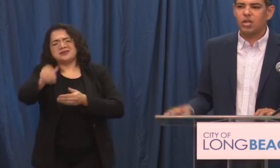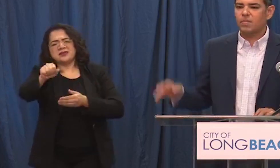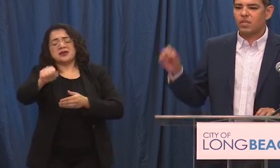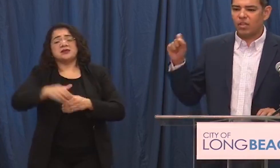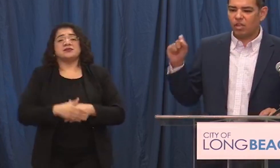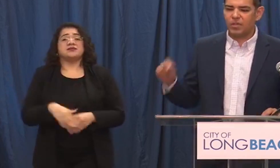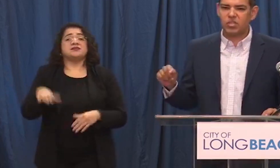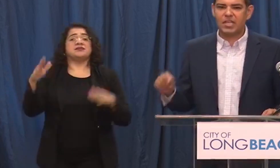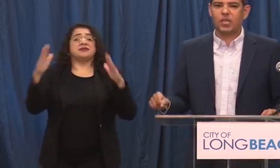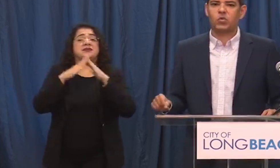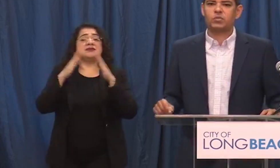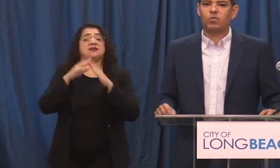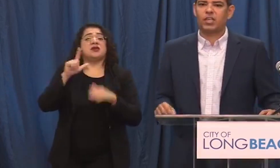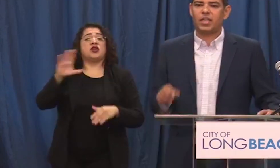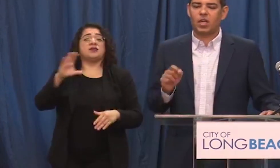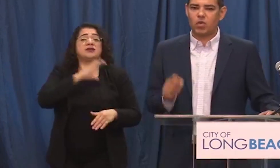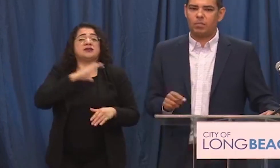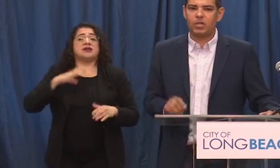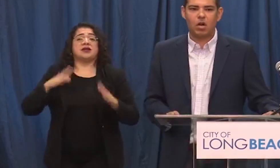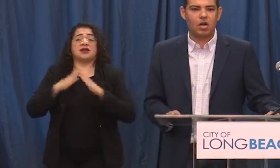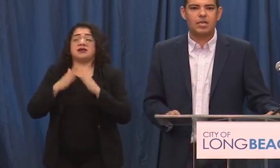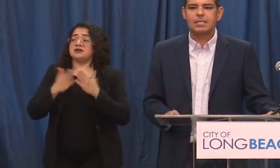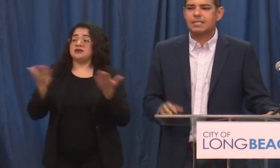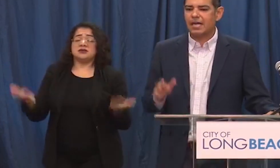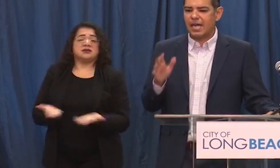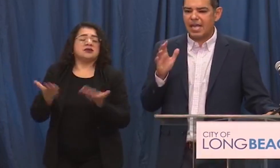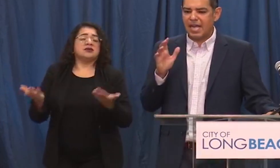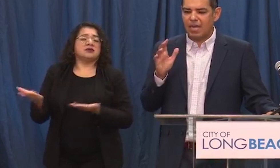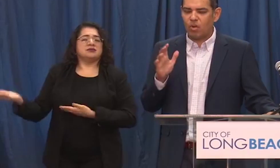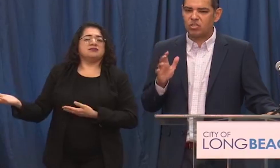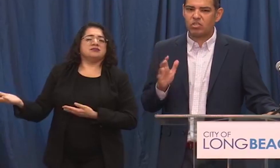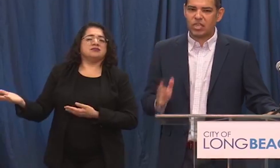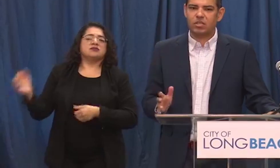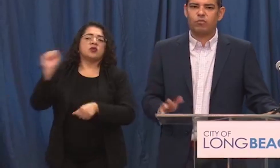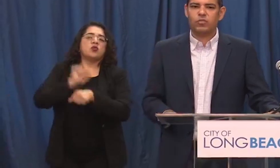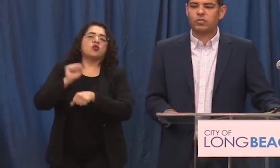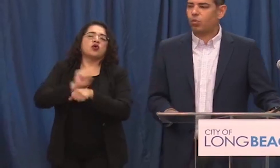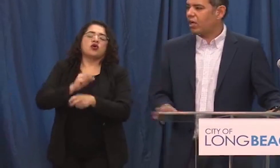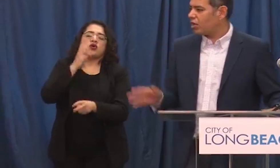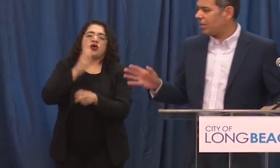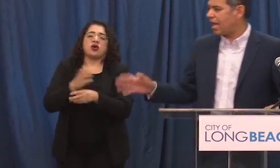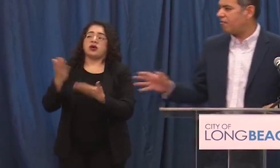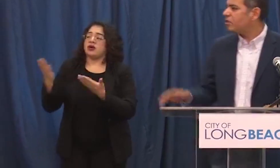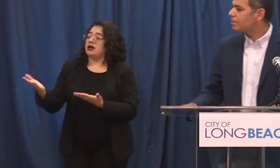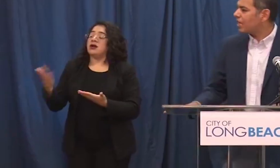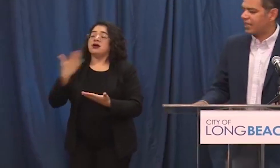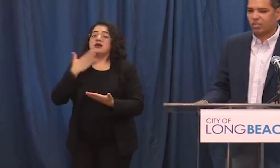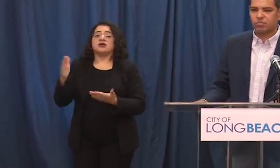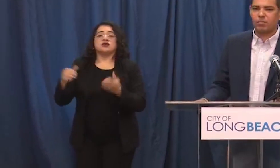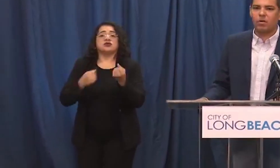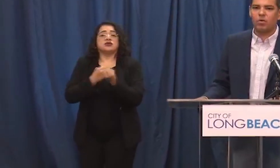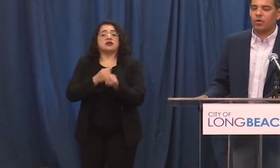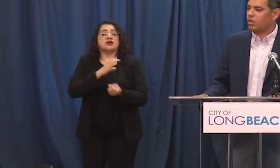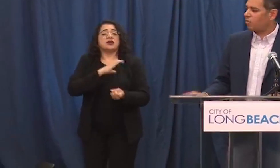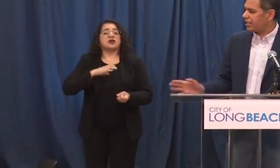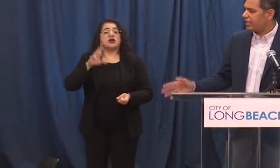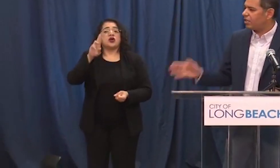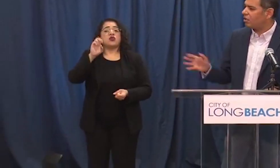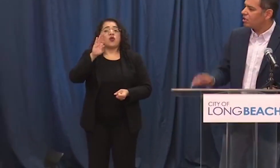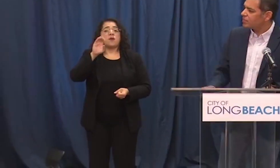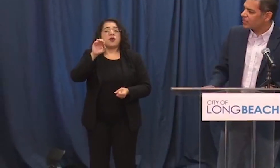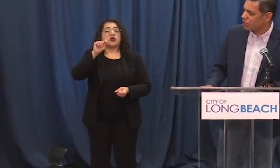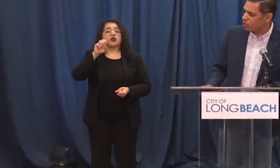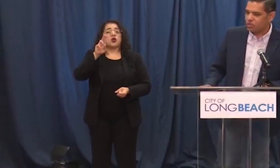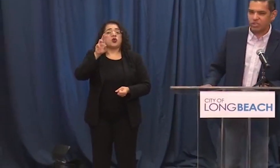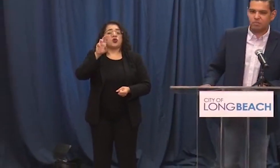earlier uh the long beach city council has been working incredibly hard uh and i want to just thank them for the support i know we have uh council member roberto yorenga